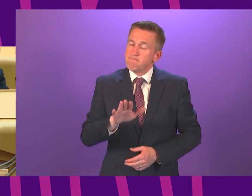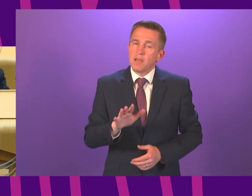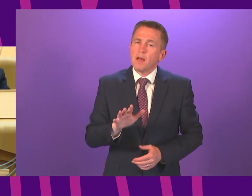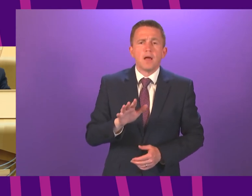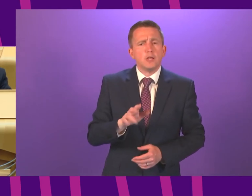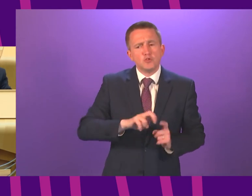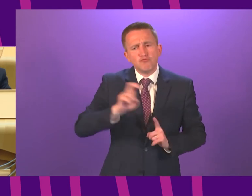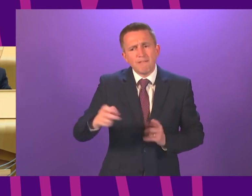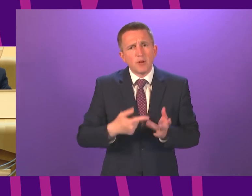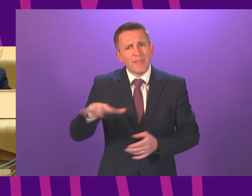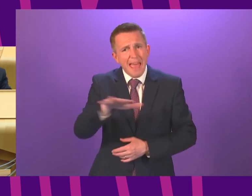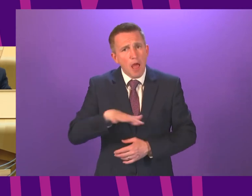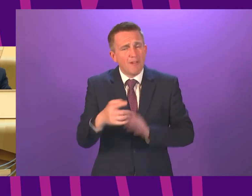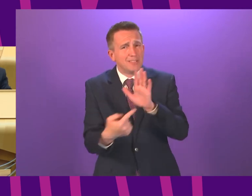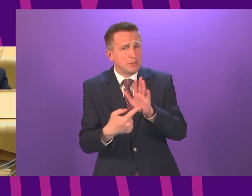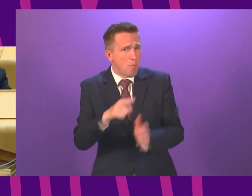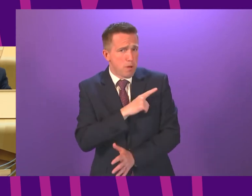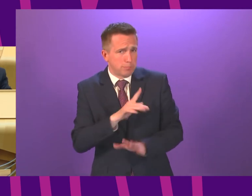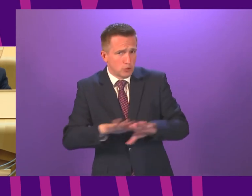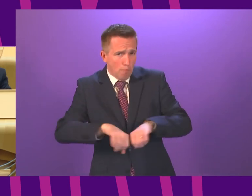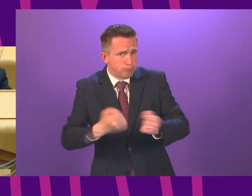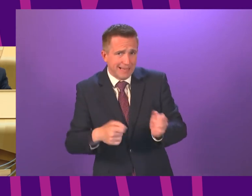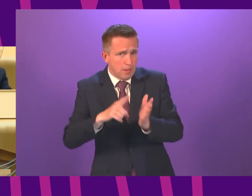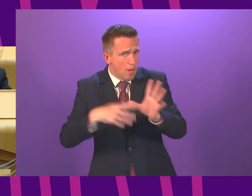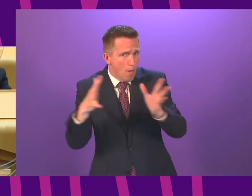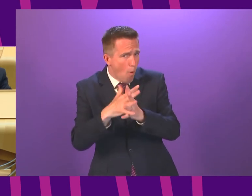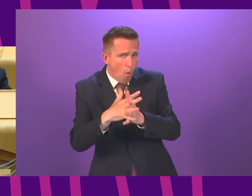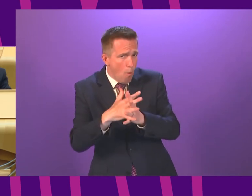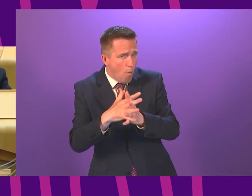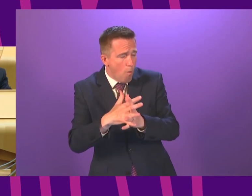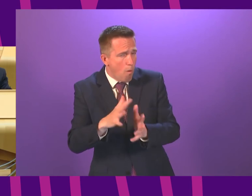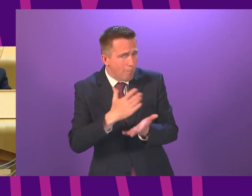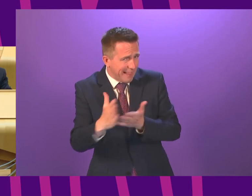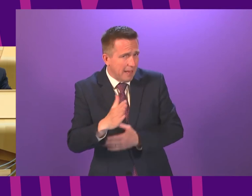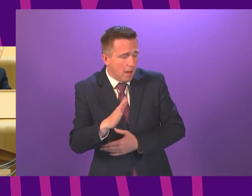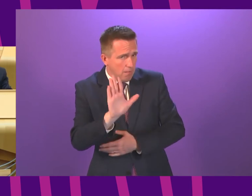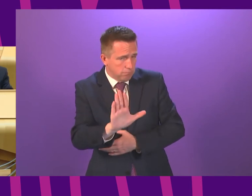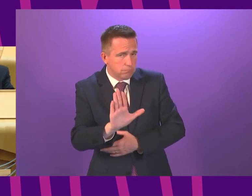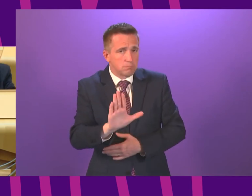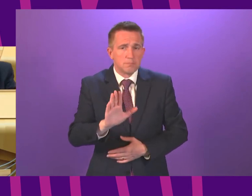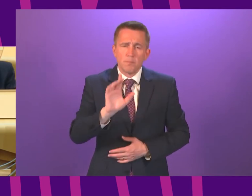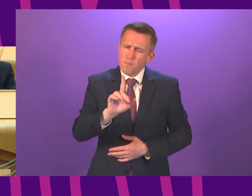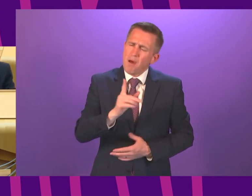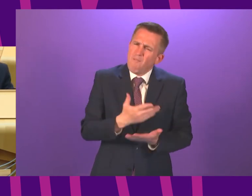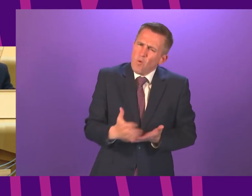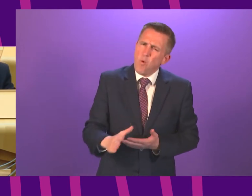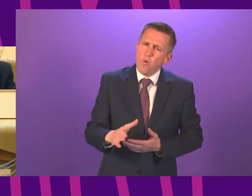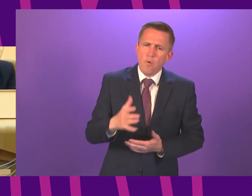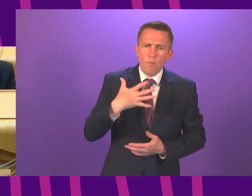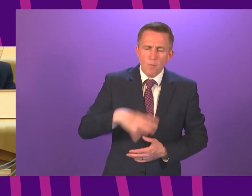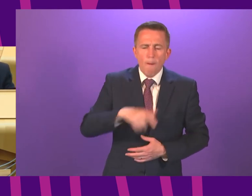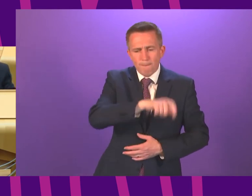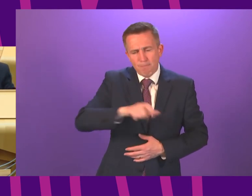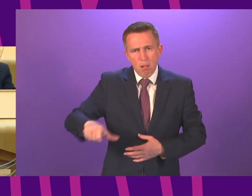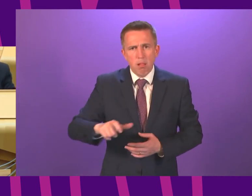to travel to another area for an essential purpose which getting a vaccine but of course that is not what we want in the bulk of cases